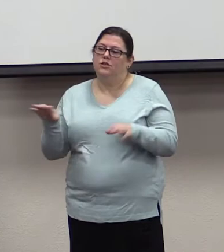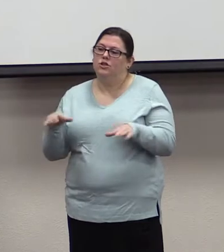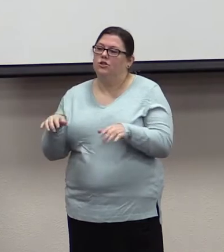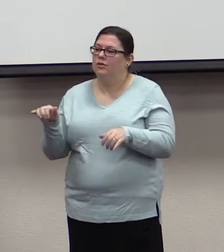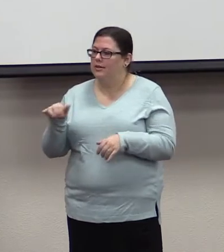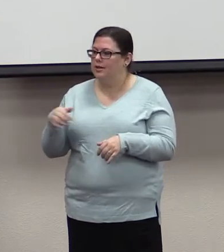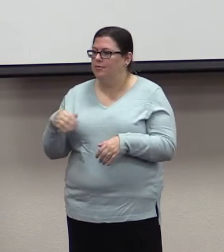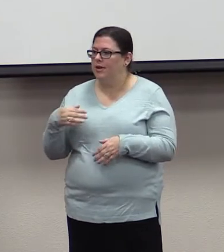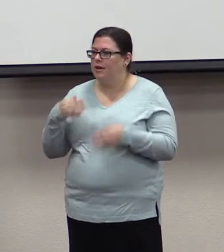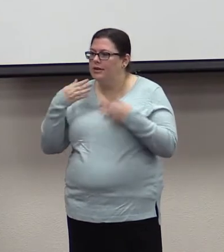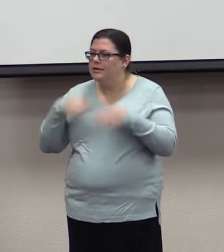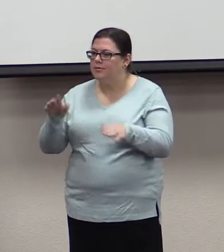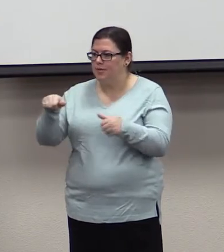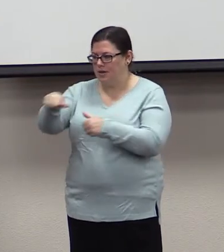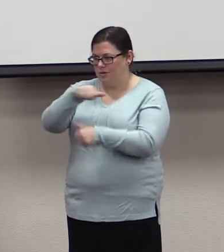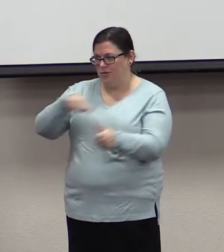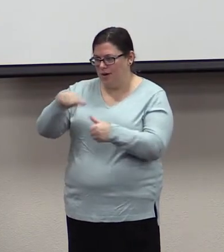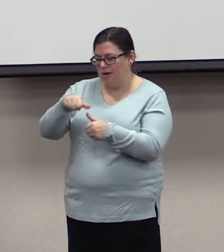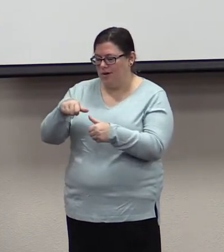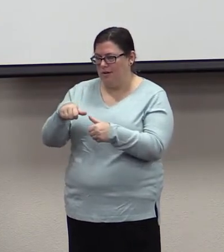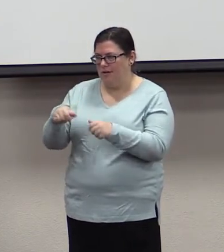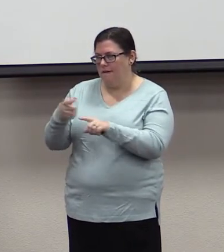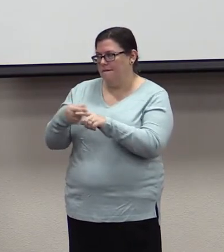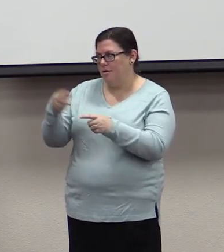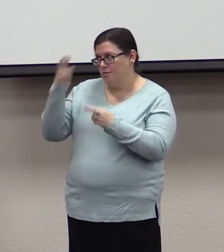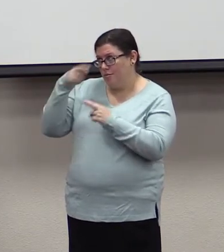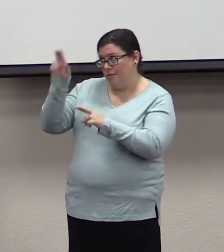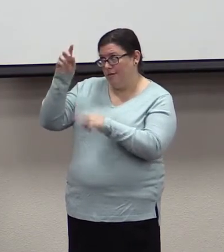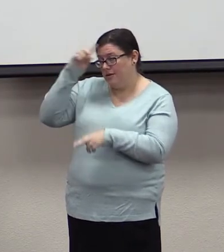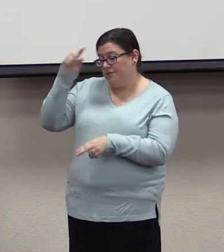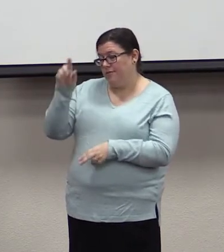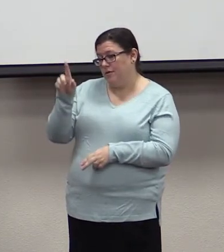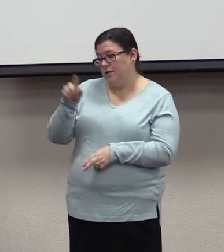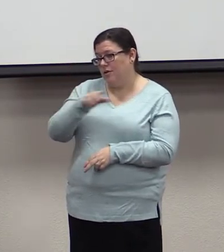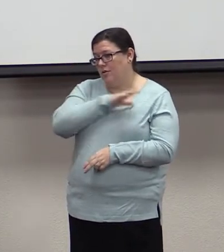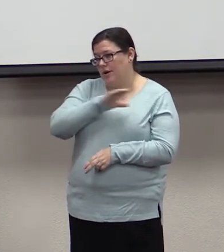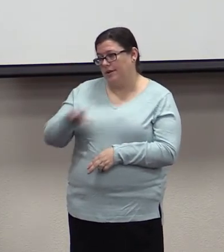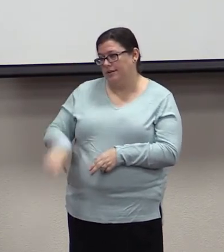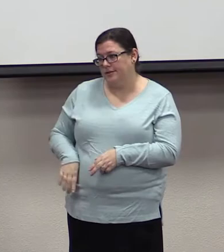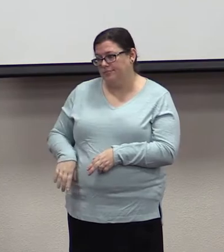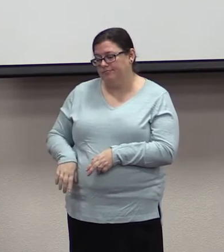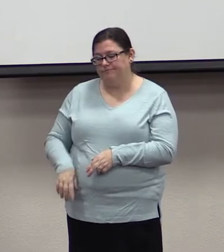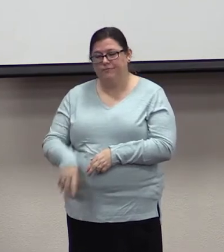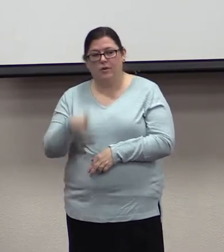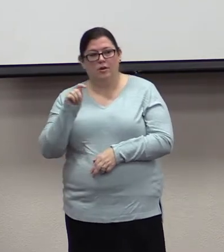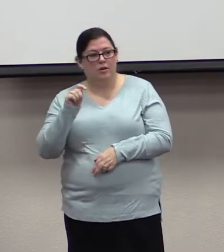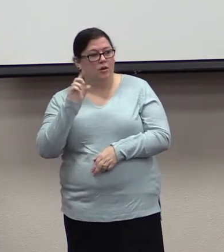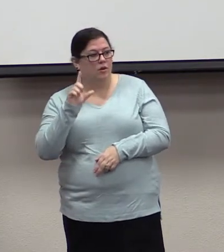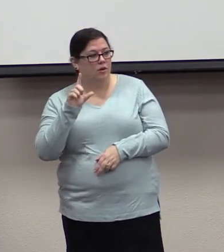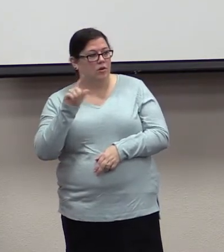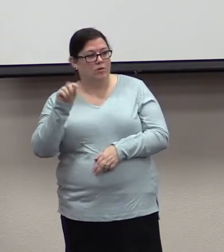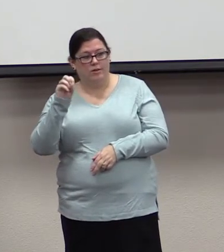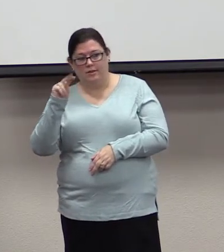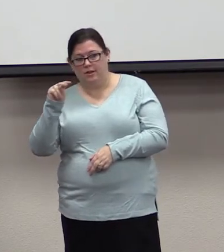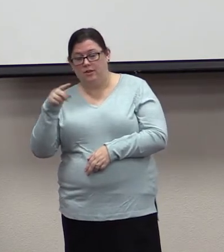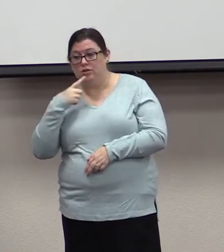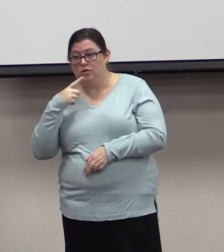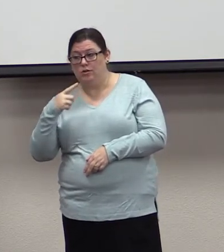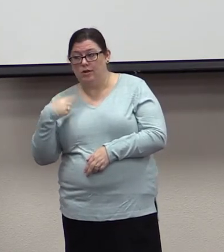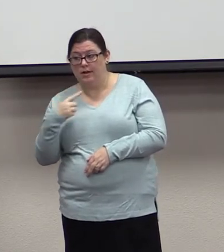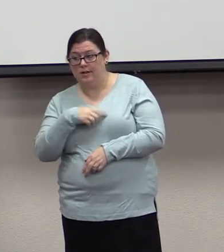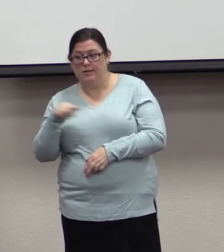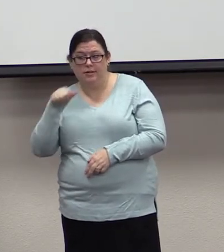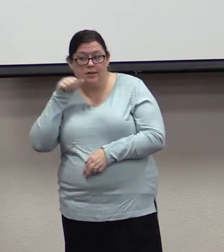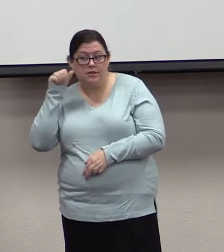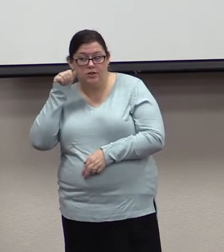Colton told us what this looks like in the husband-wife relationship, and we've seen what it looks like in the